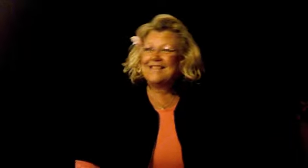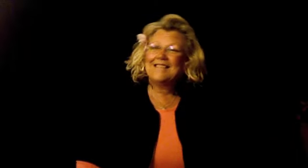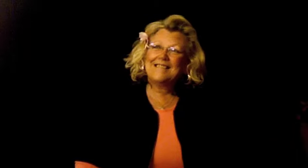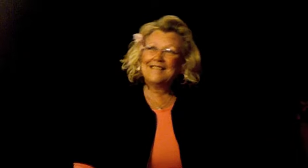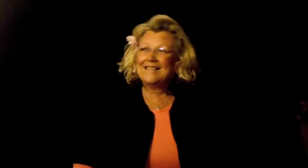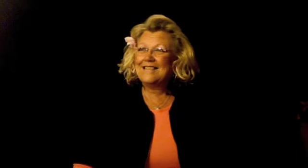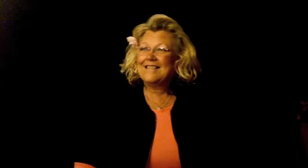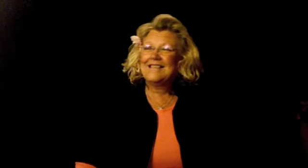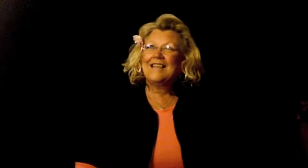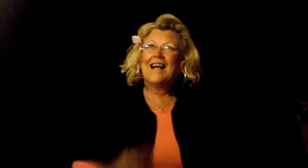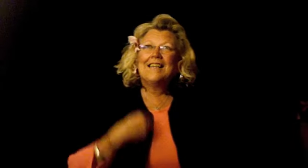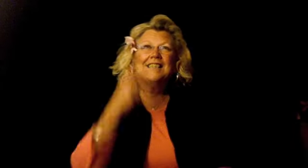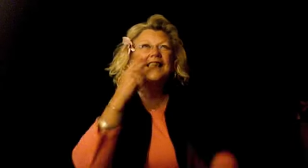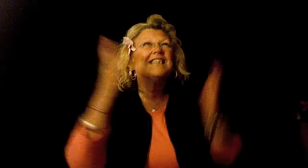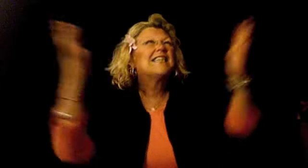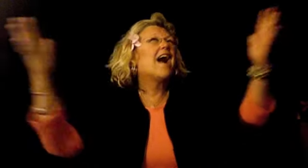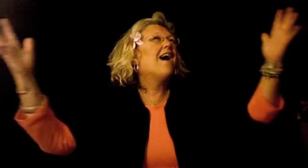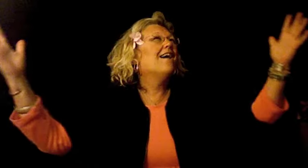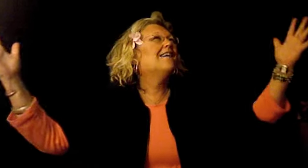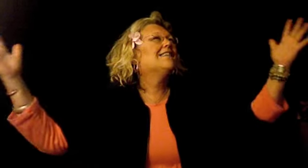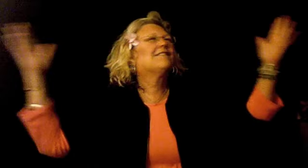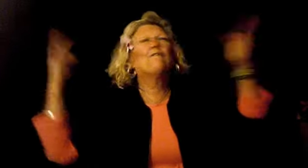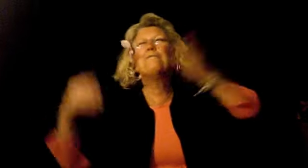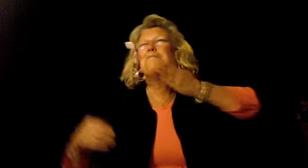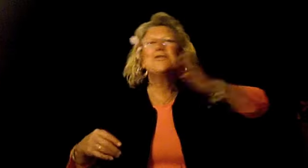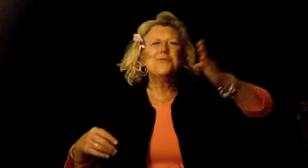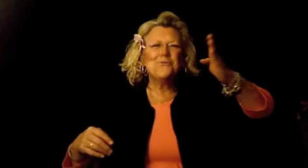I see skies of blue,